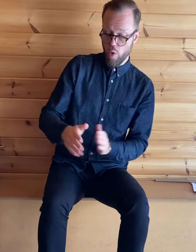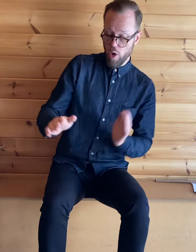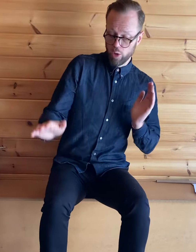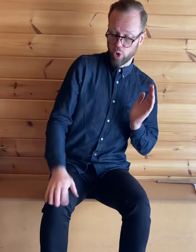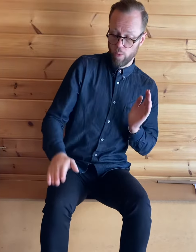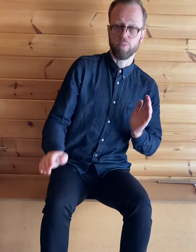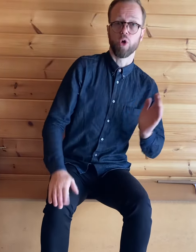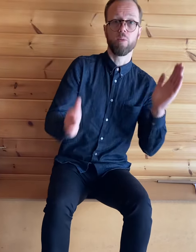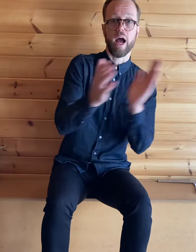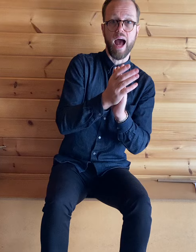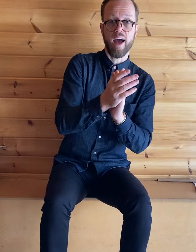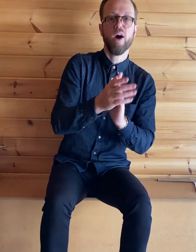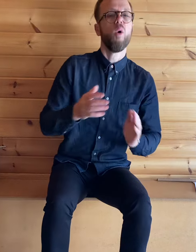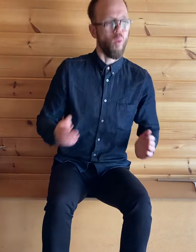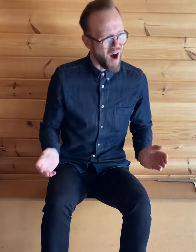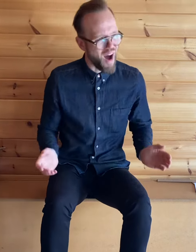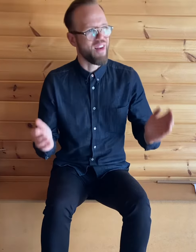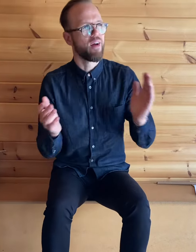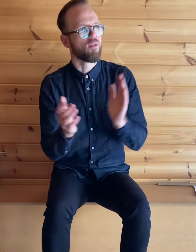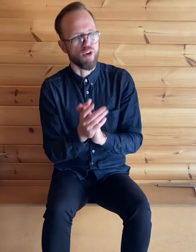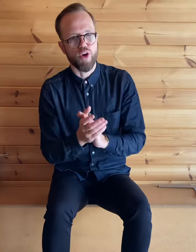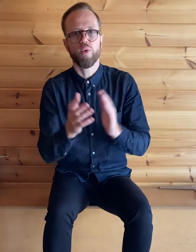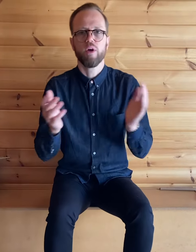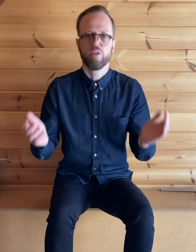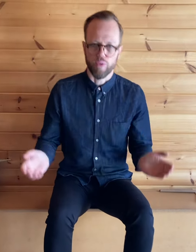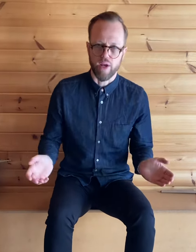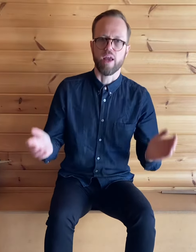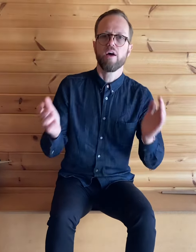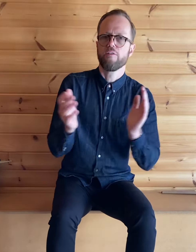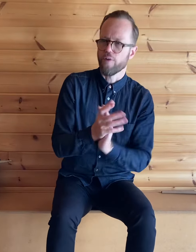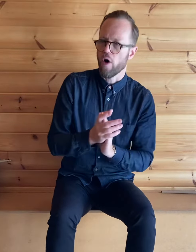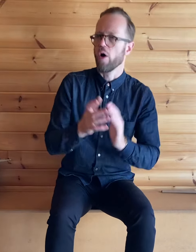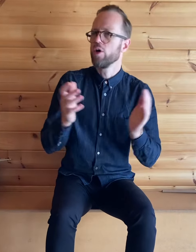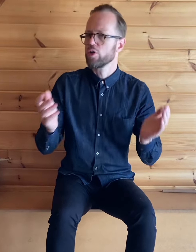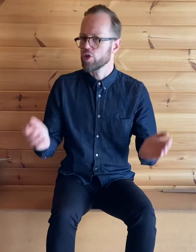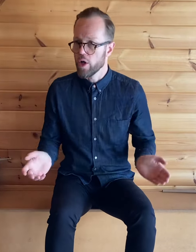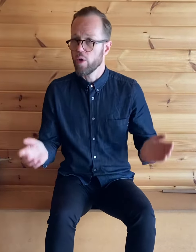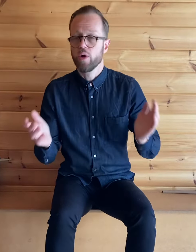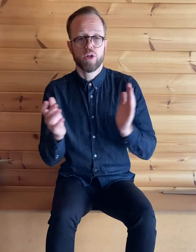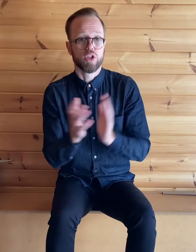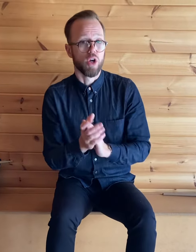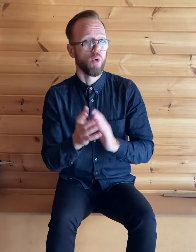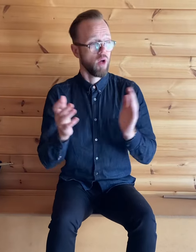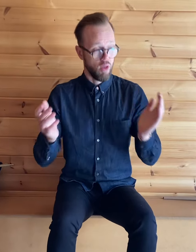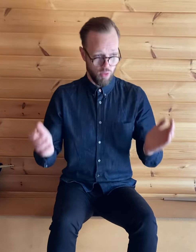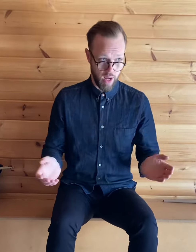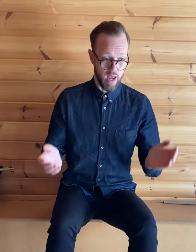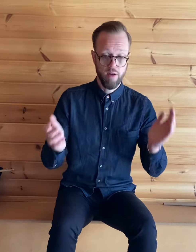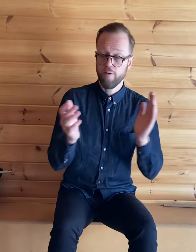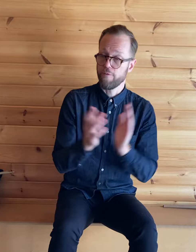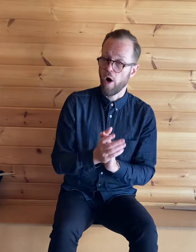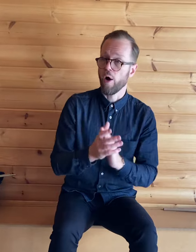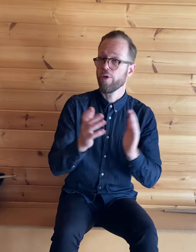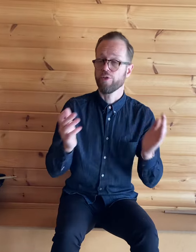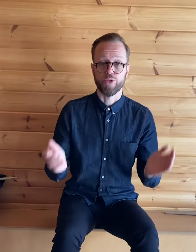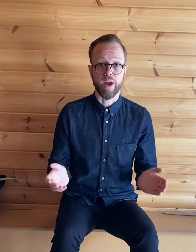one two three four two two three four three